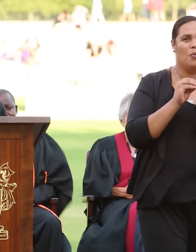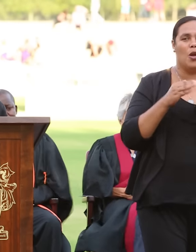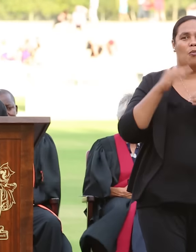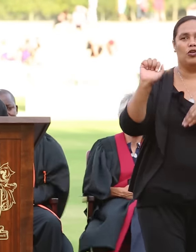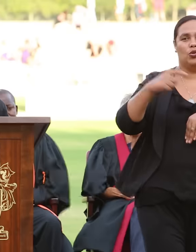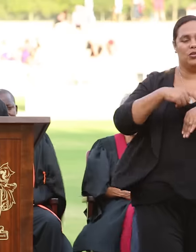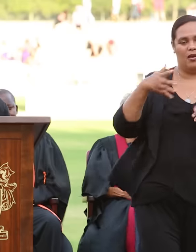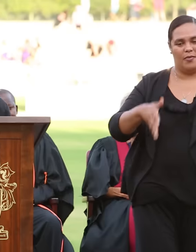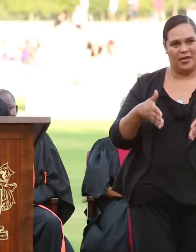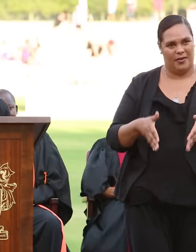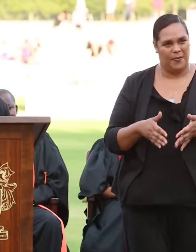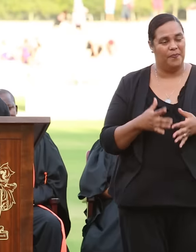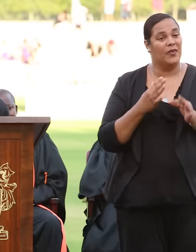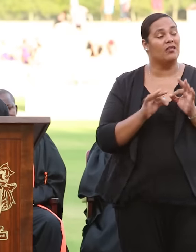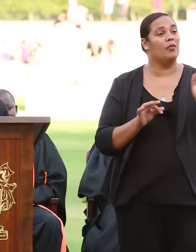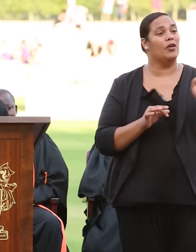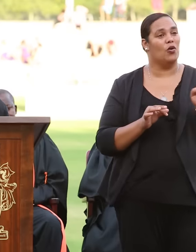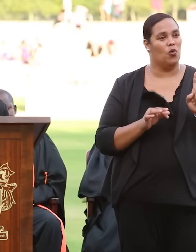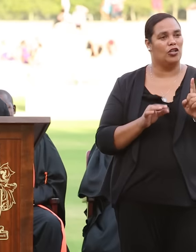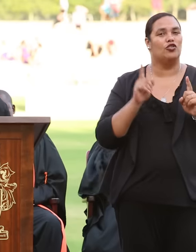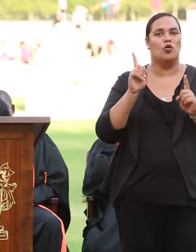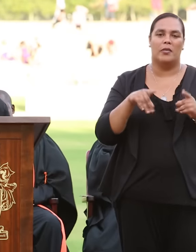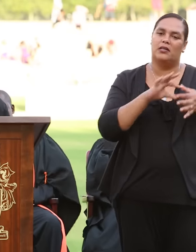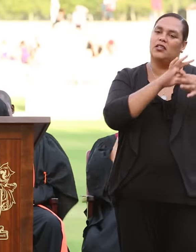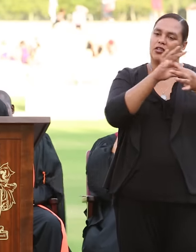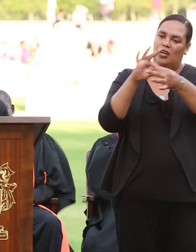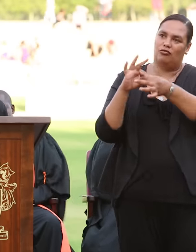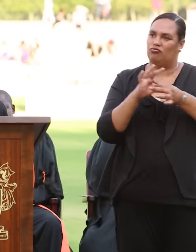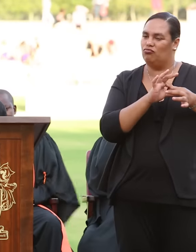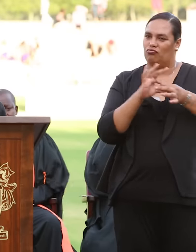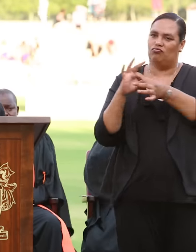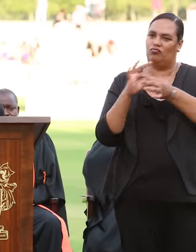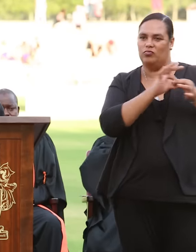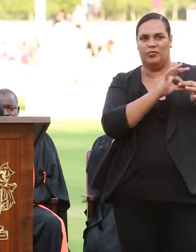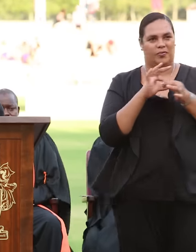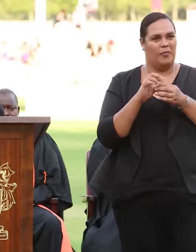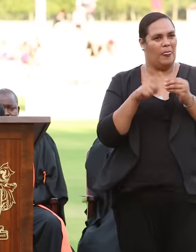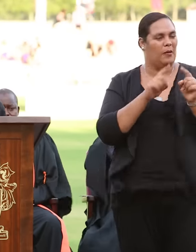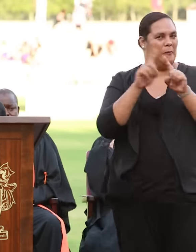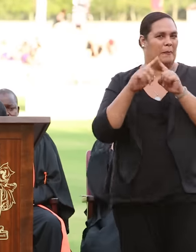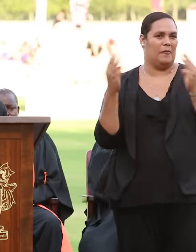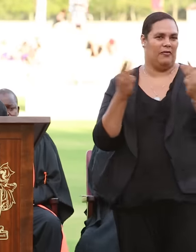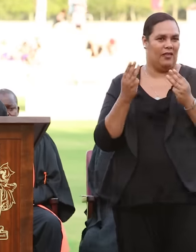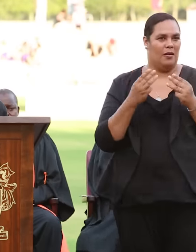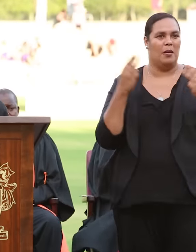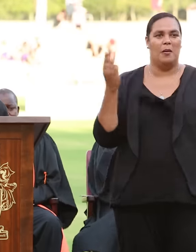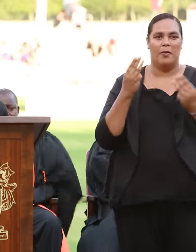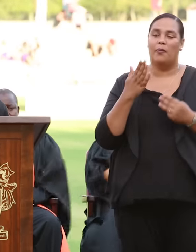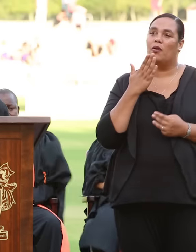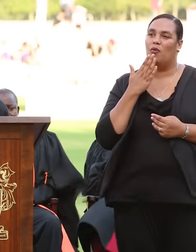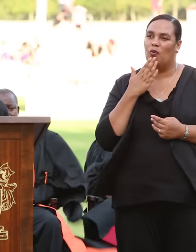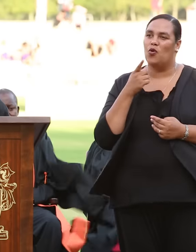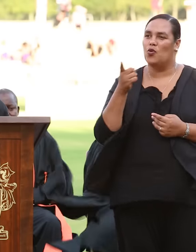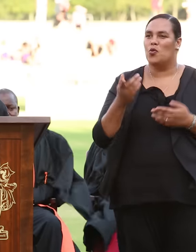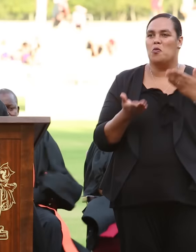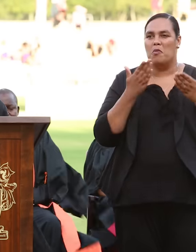time here, it would simply be engage. Engage with a spectrum of people. With people who you